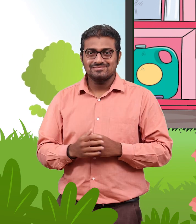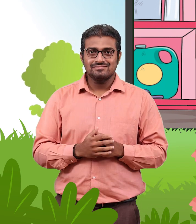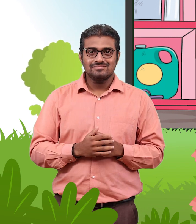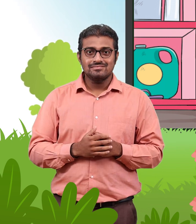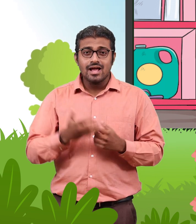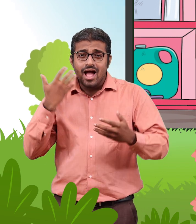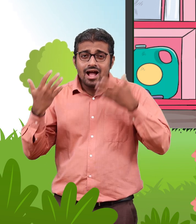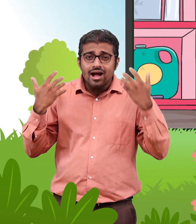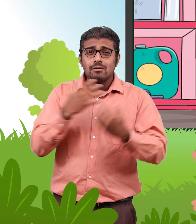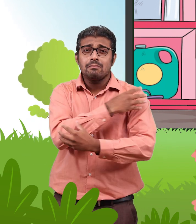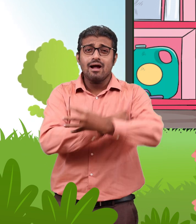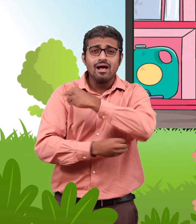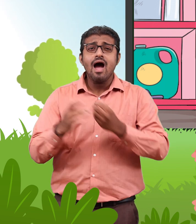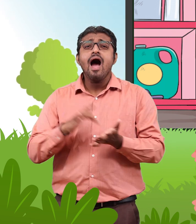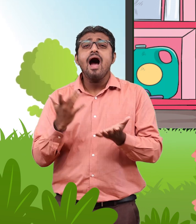Where are you, my furry cat?